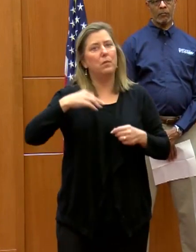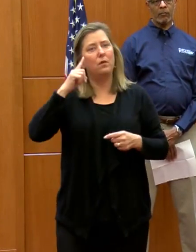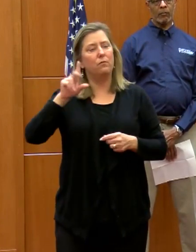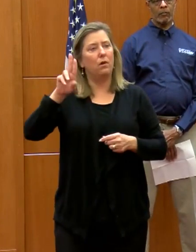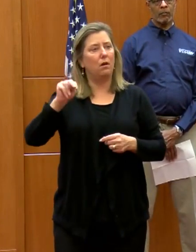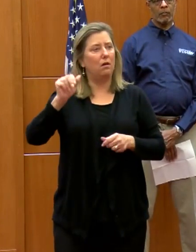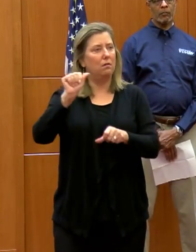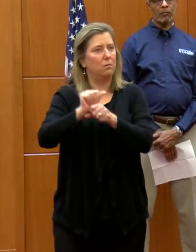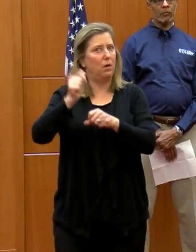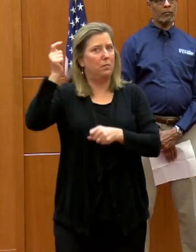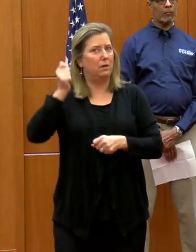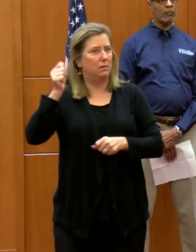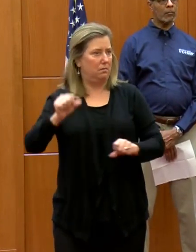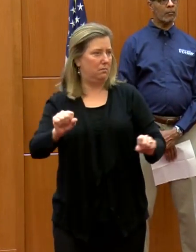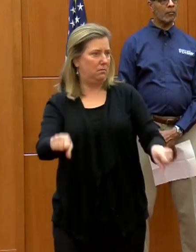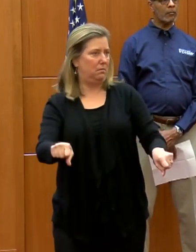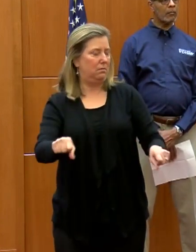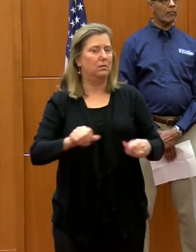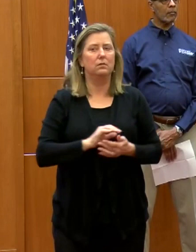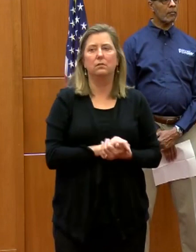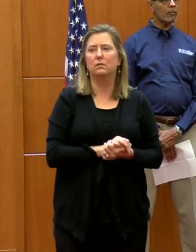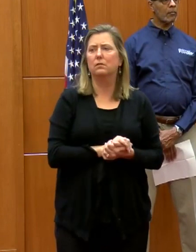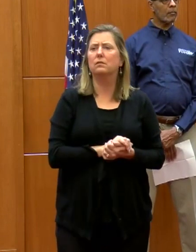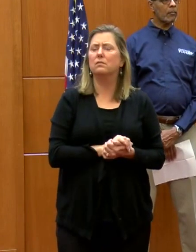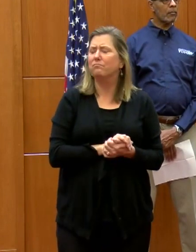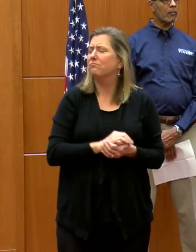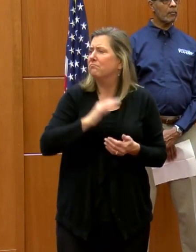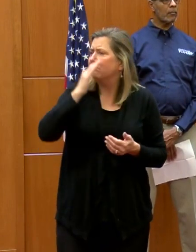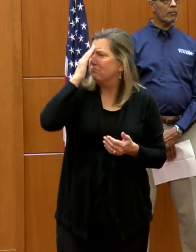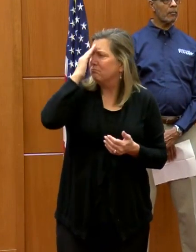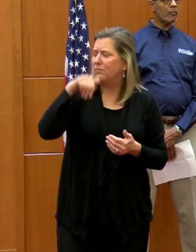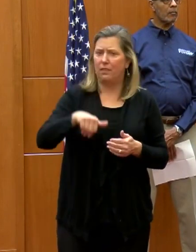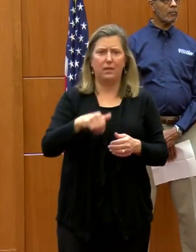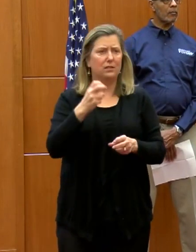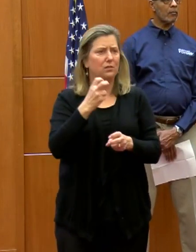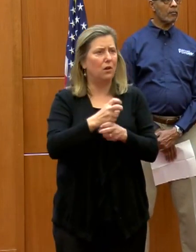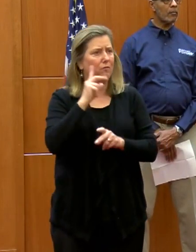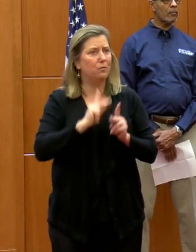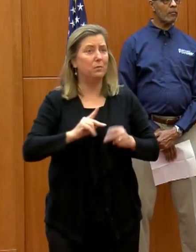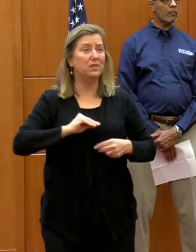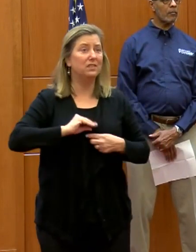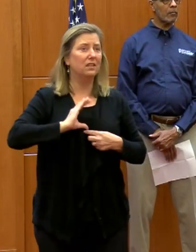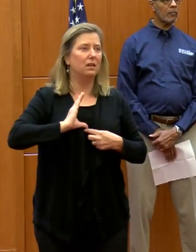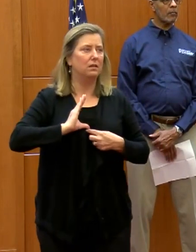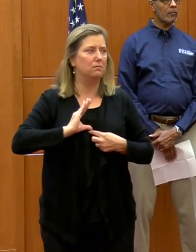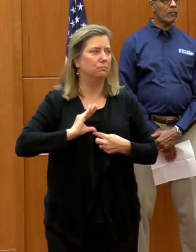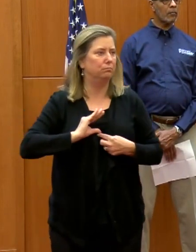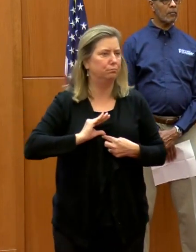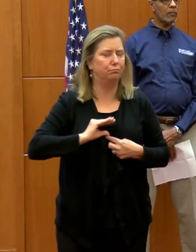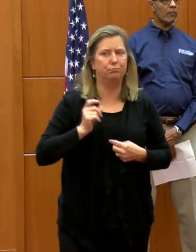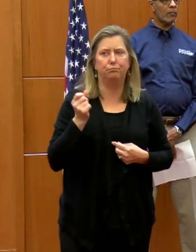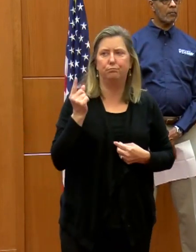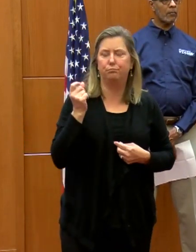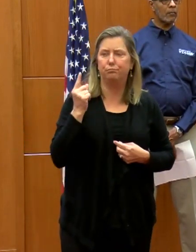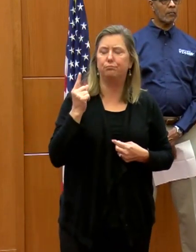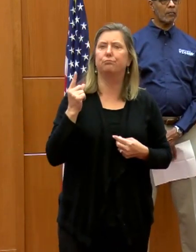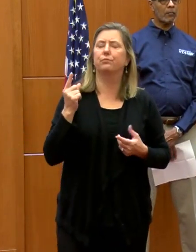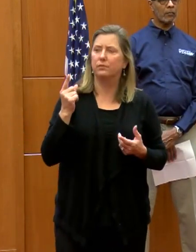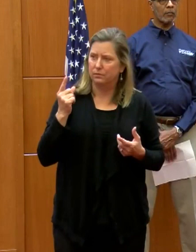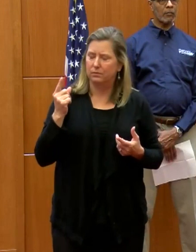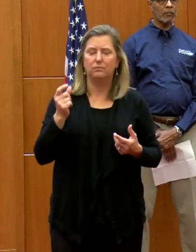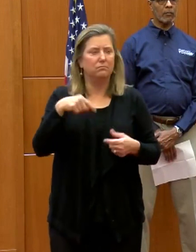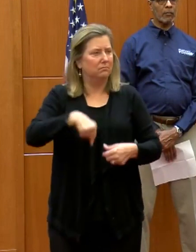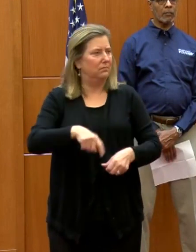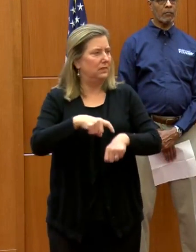But I know that this is hard on people's morale. It is very, very